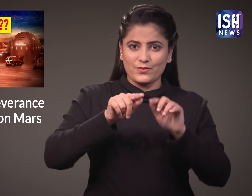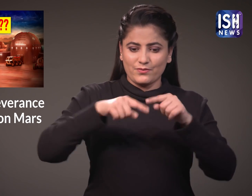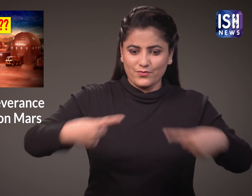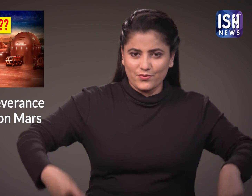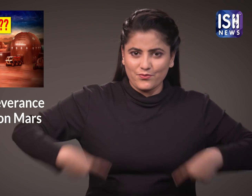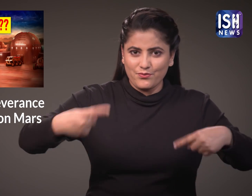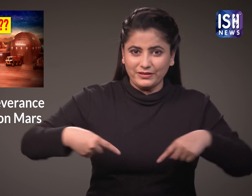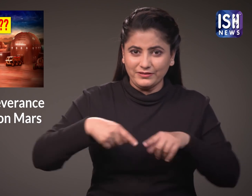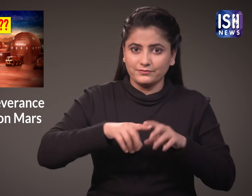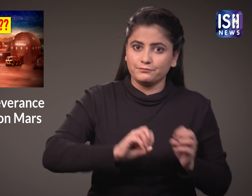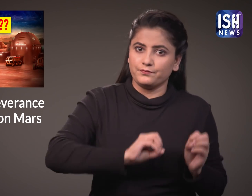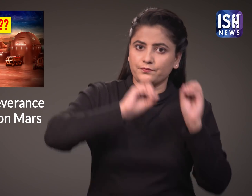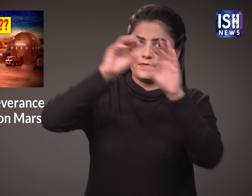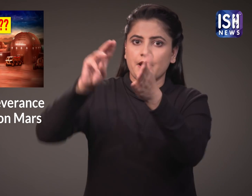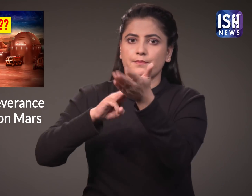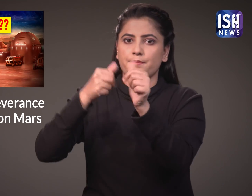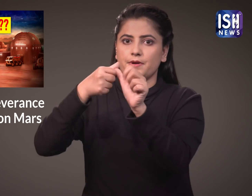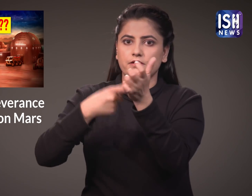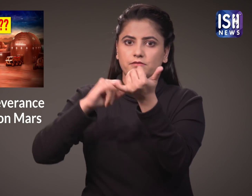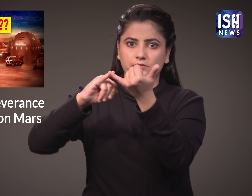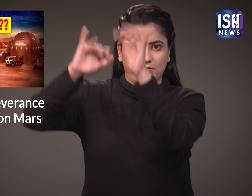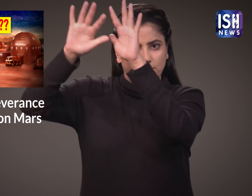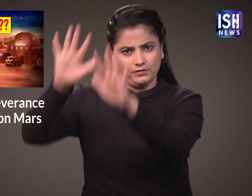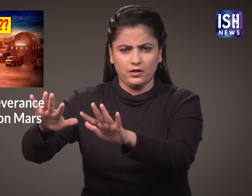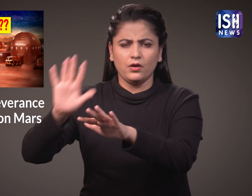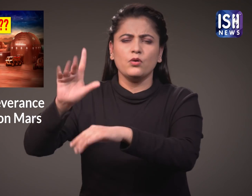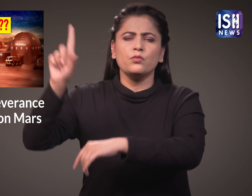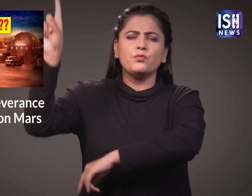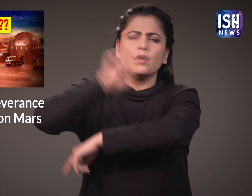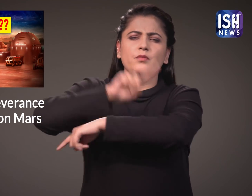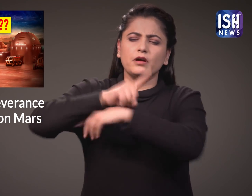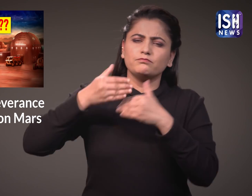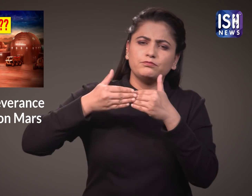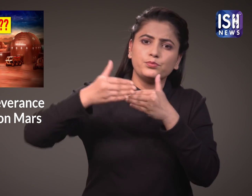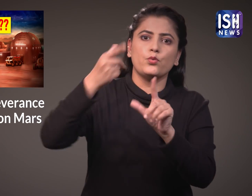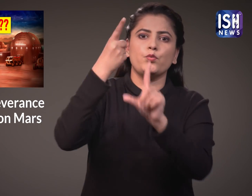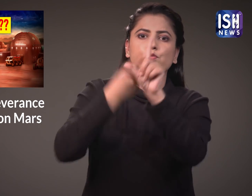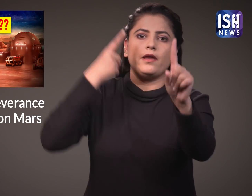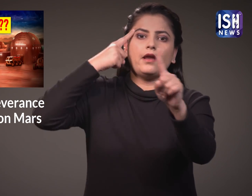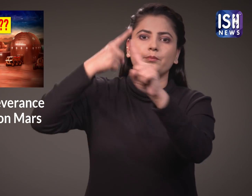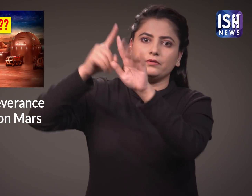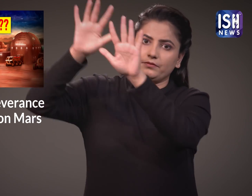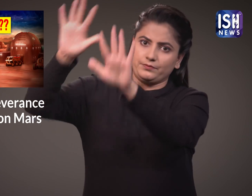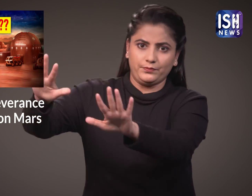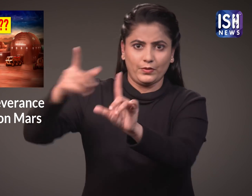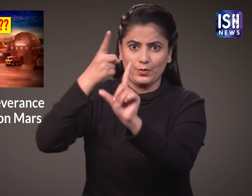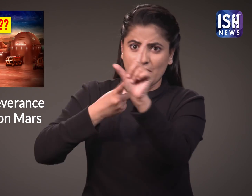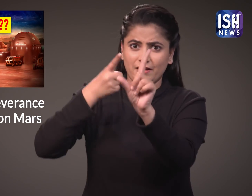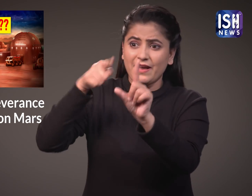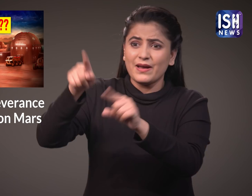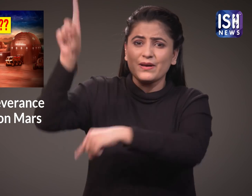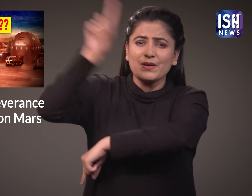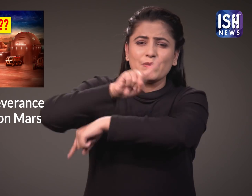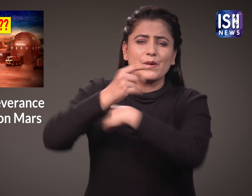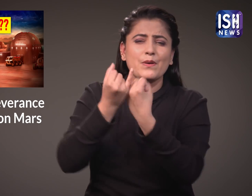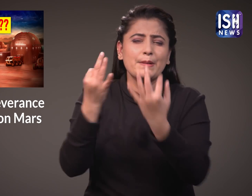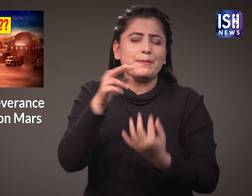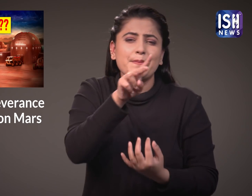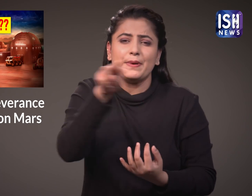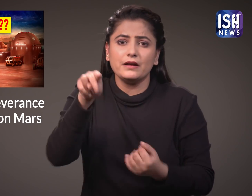The Perseverance rover will remain on Mars for one Martian year which equals 687 days